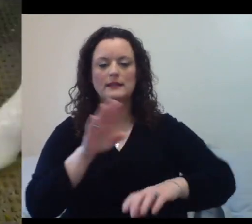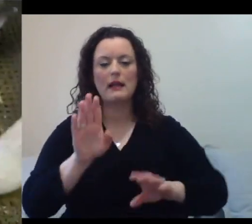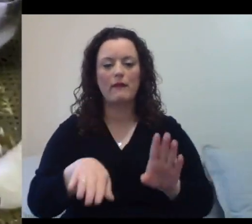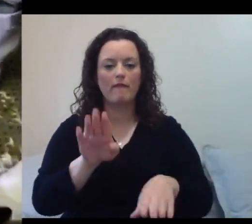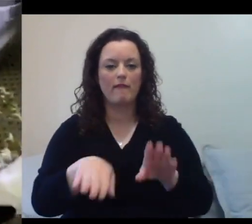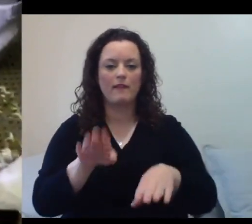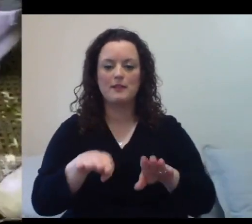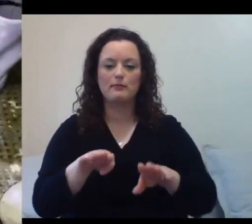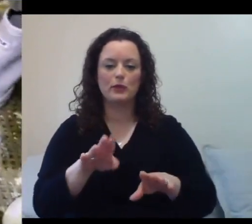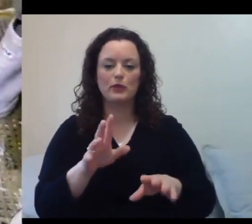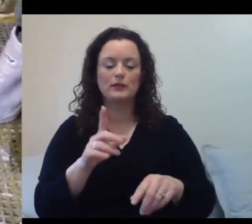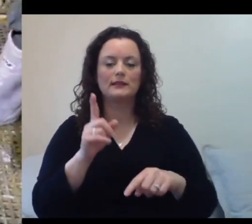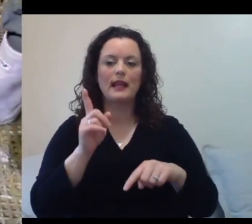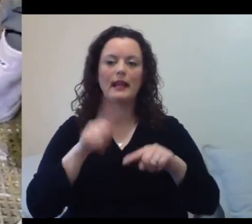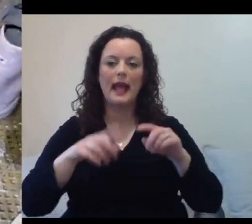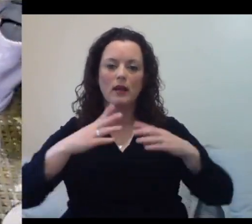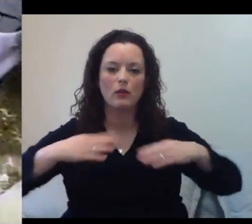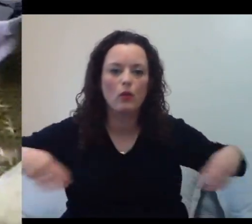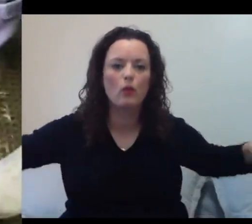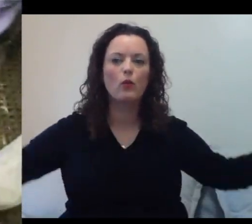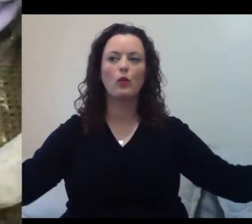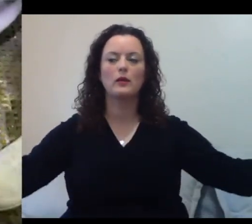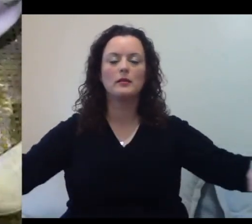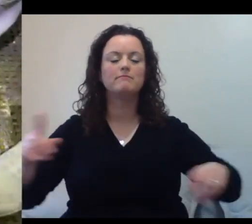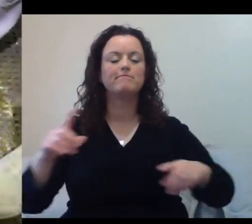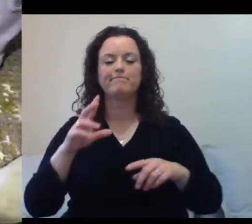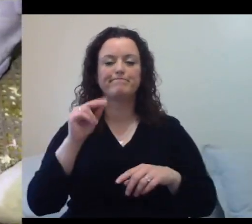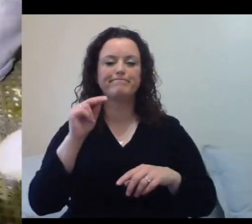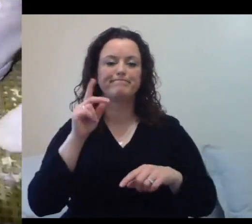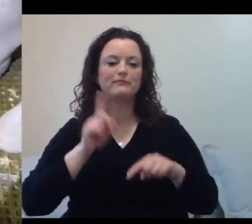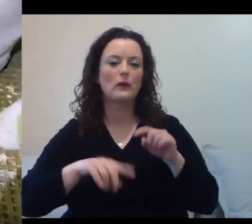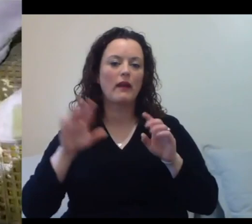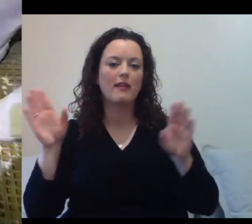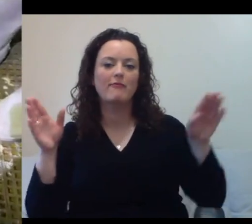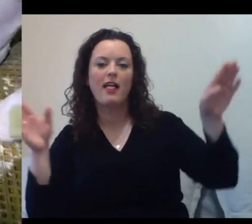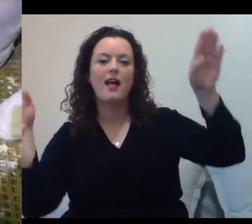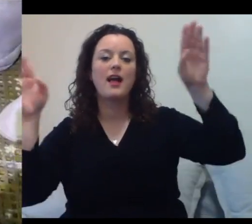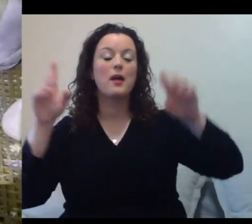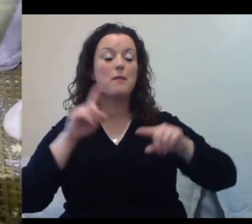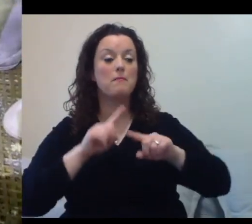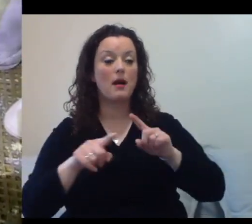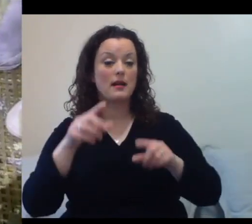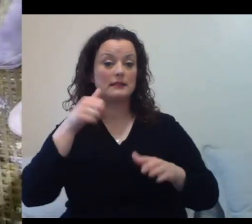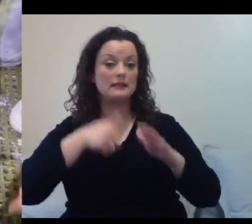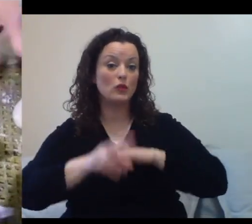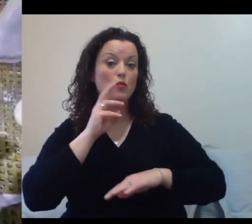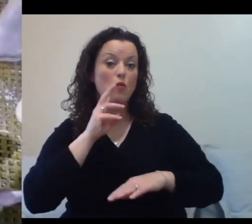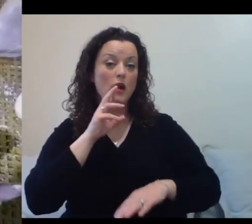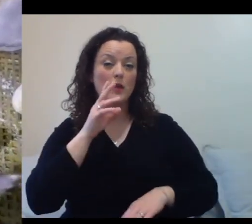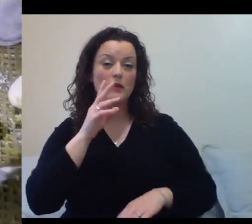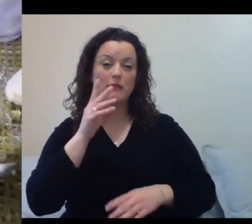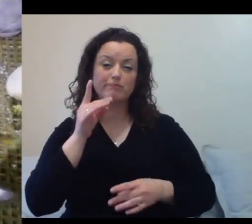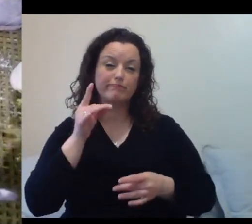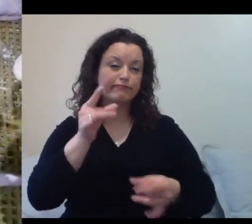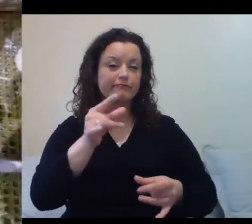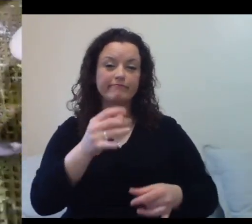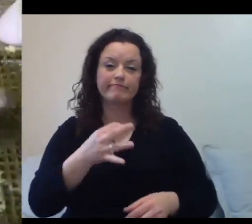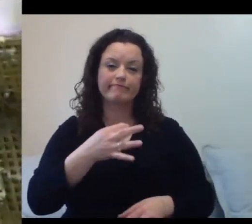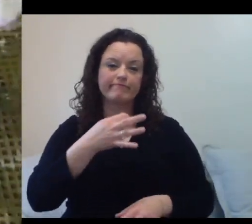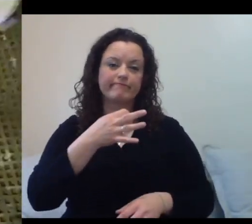nice stable platform. So they're very, very efficient in the water. You look at their body shape. This is what we call fusiform. So you're round